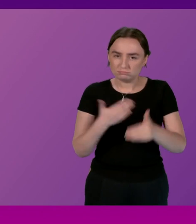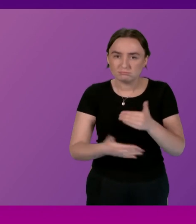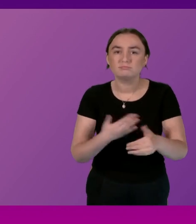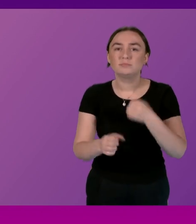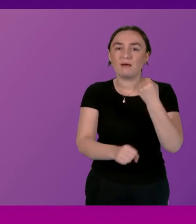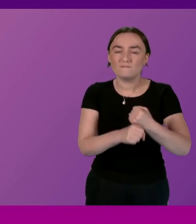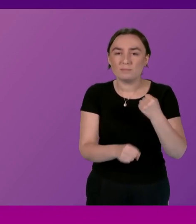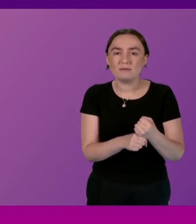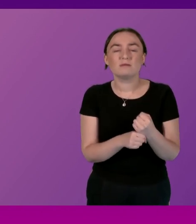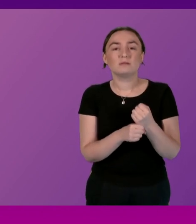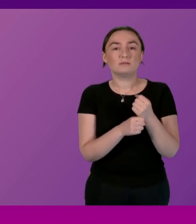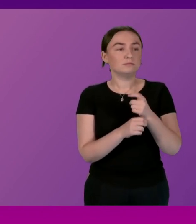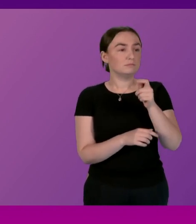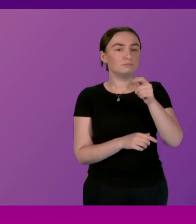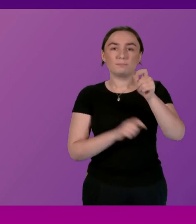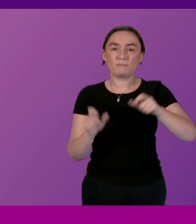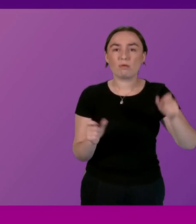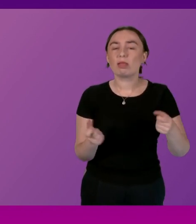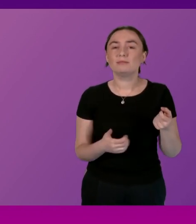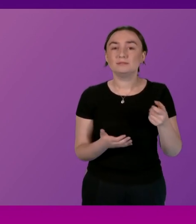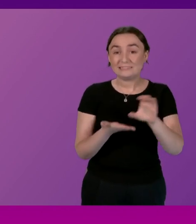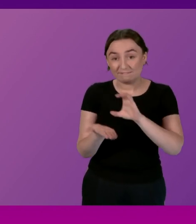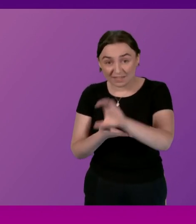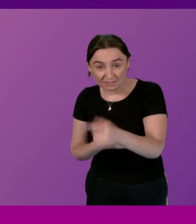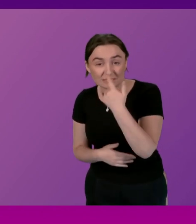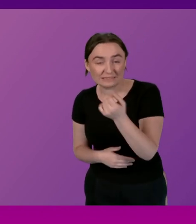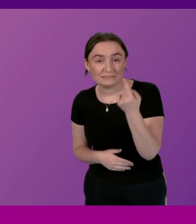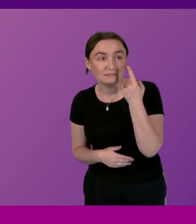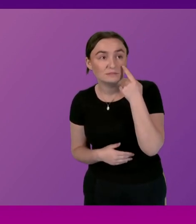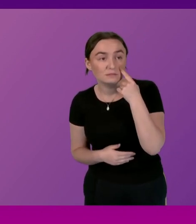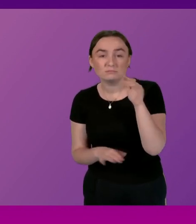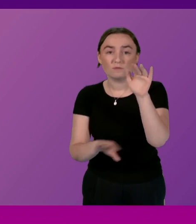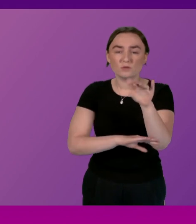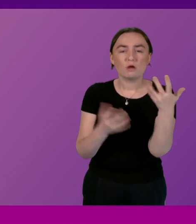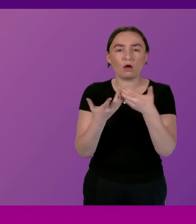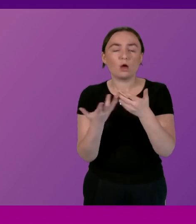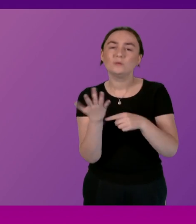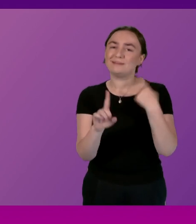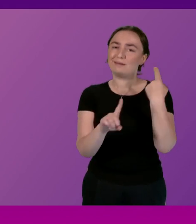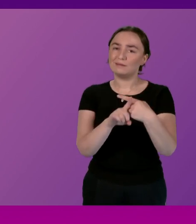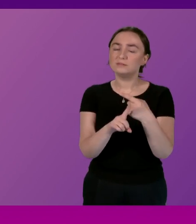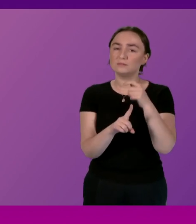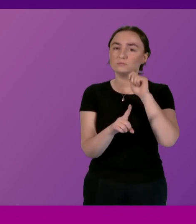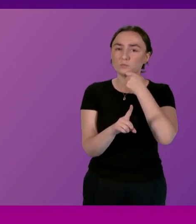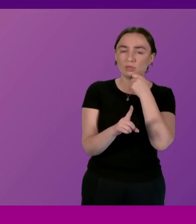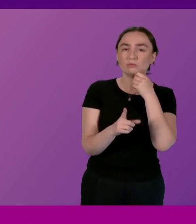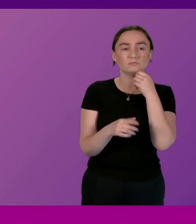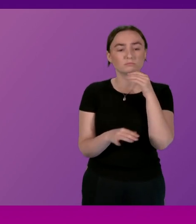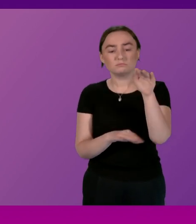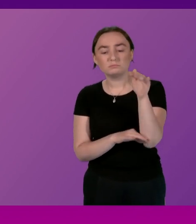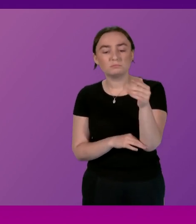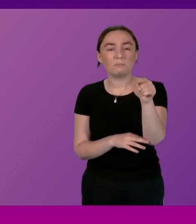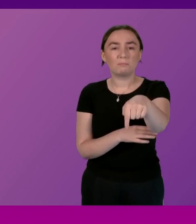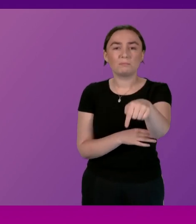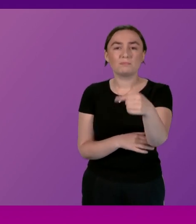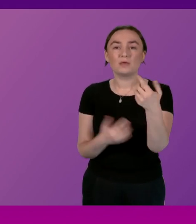investors and our public services can see into the future as to what their taxation policy is likely to be and therefore how it